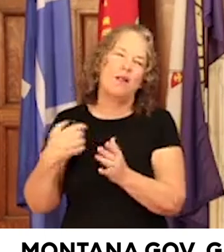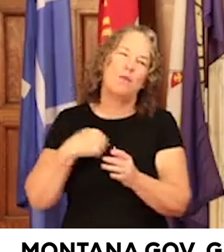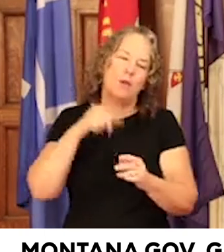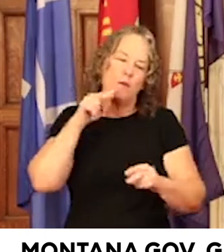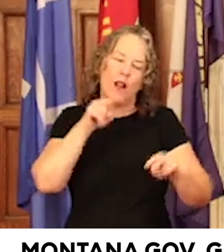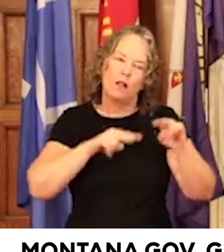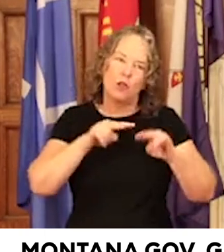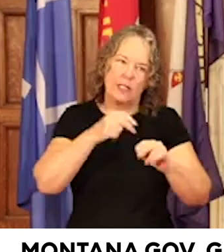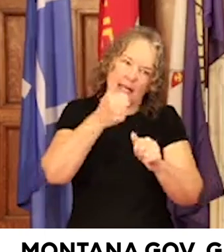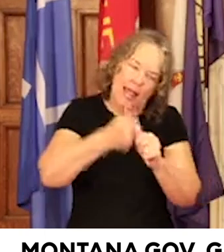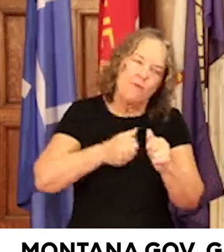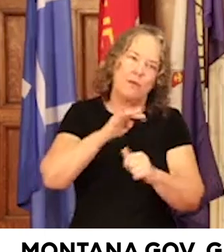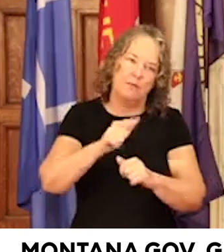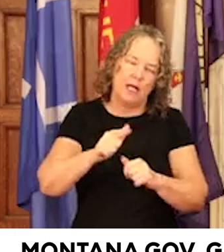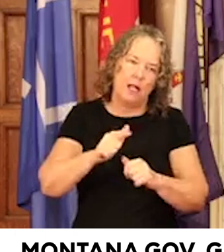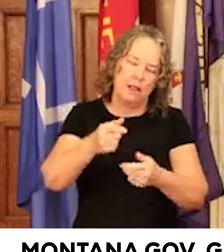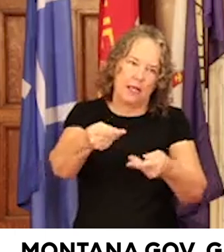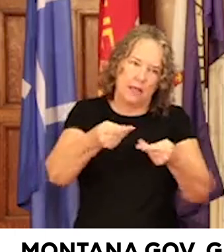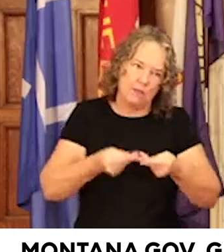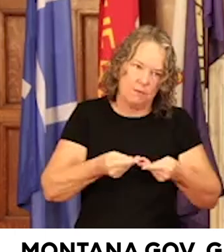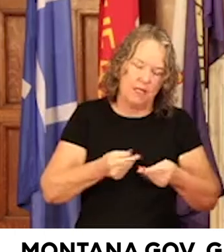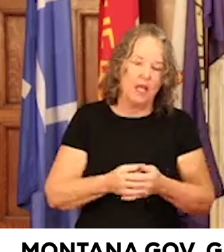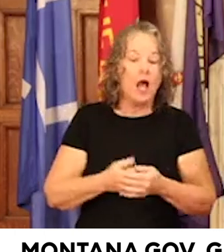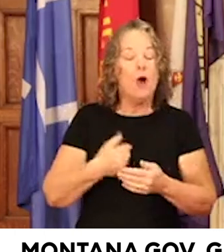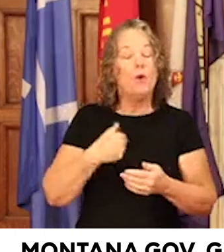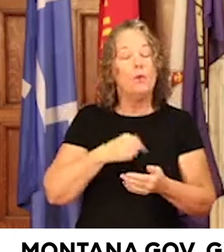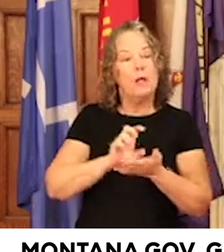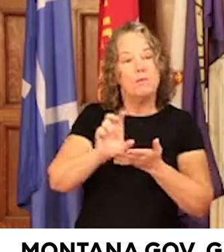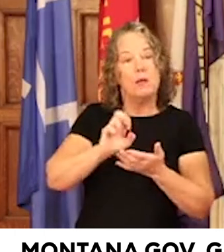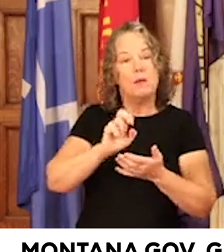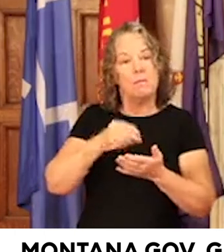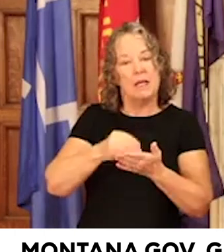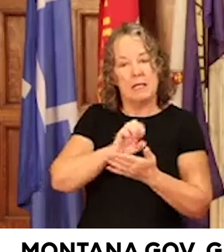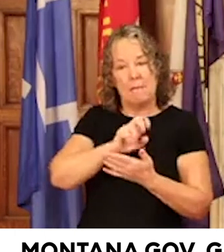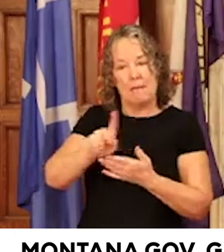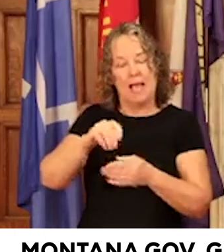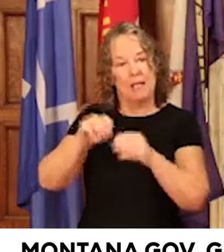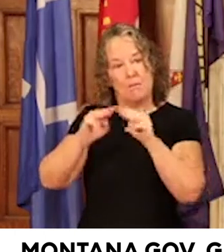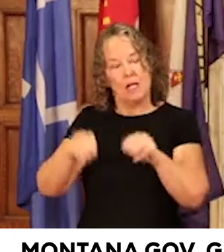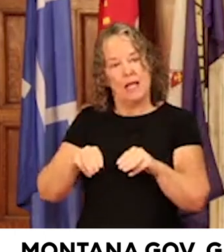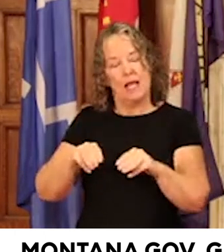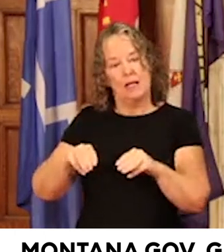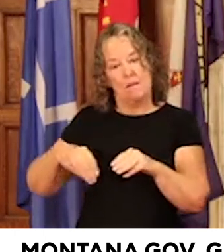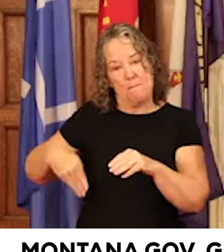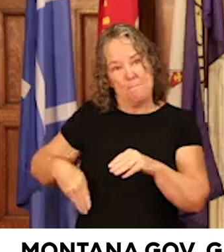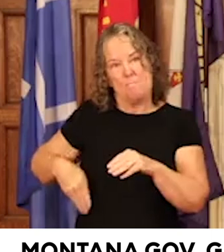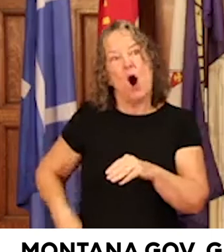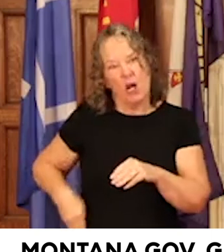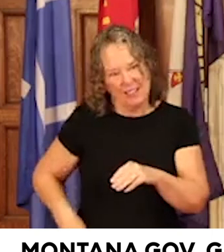it gets to me. But I would say on that particular bill, you know, we put money back in Montana's pockets last week with a billion dollars of relief.